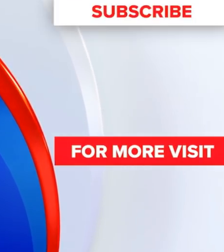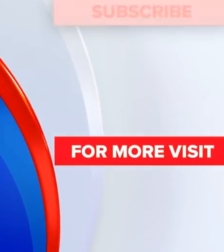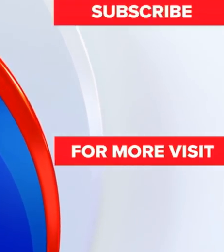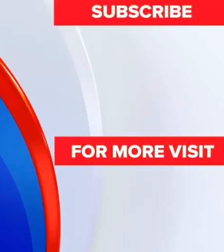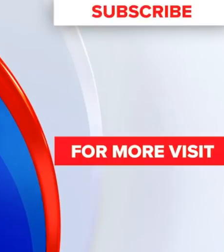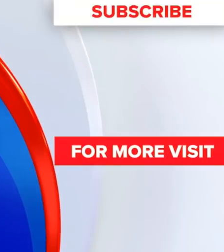Wait. Thank